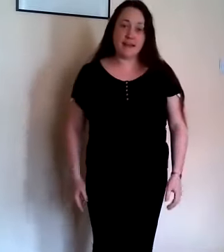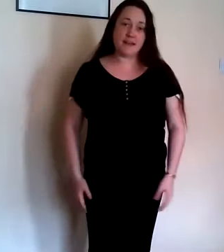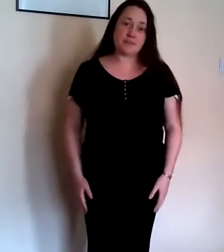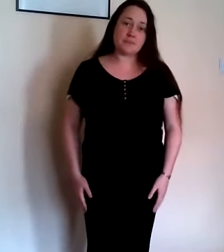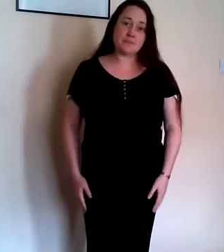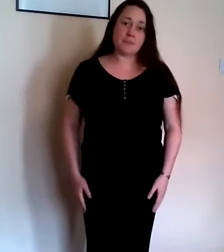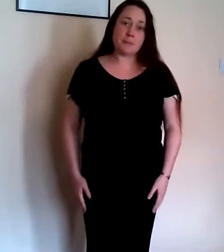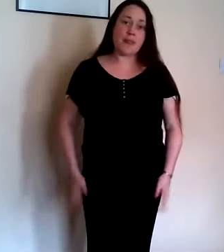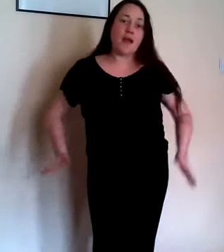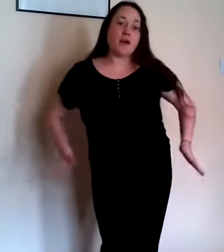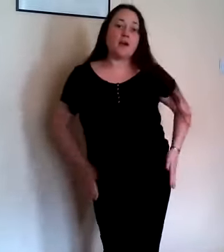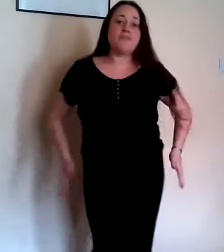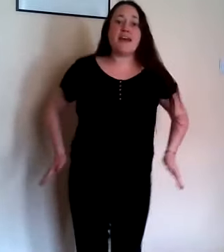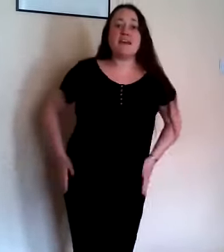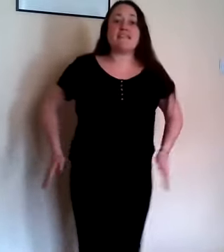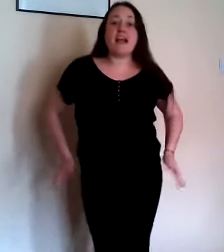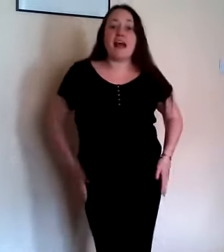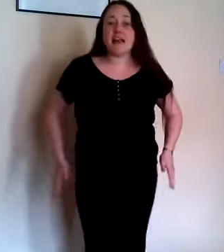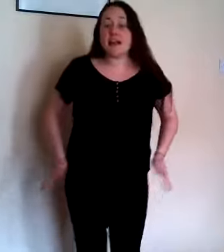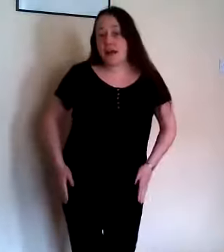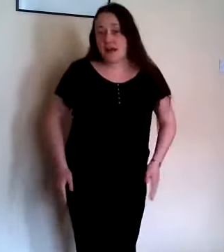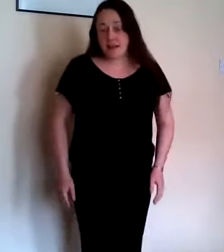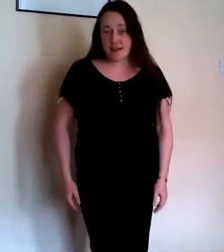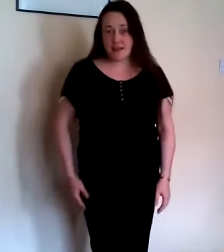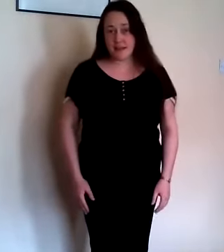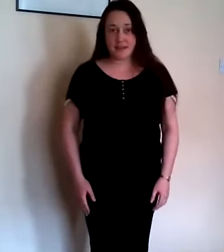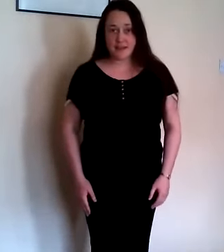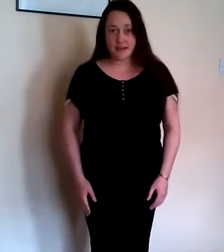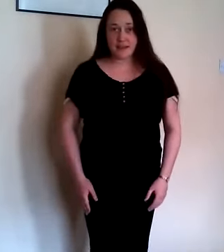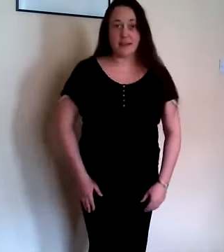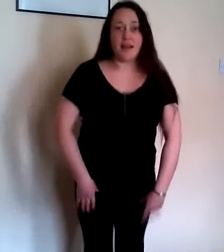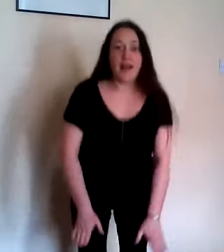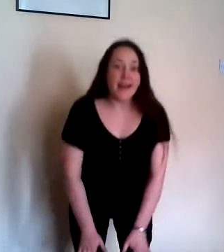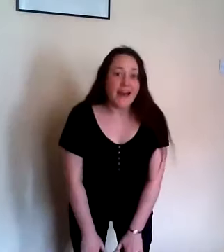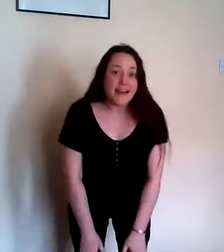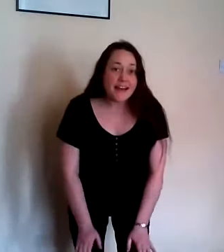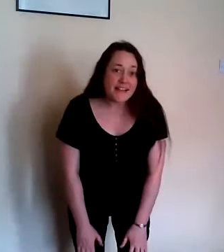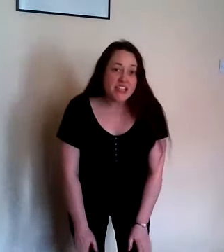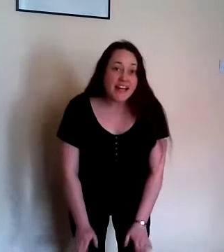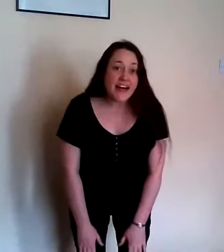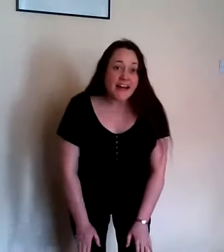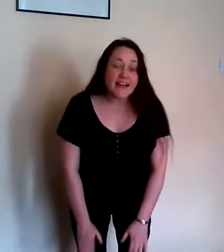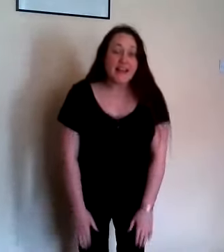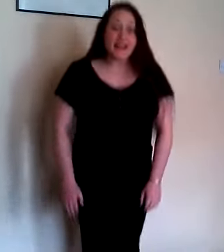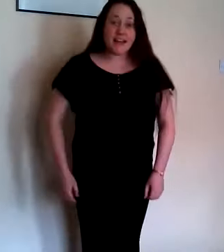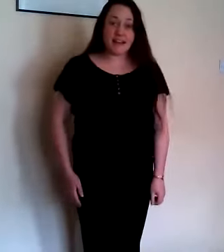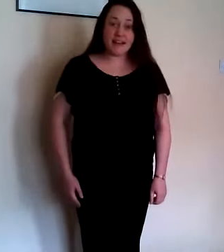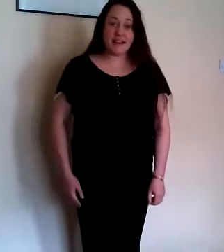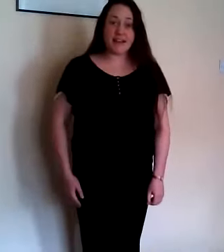kufisa langa, kakashi langa,